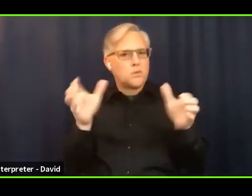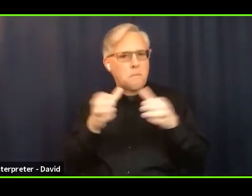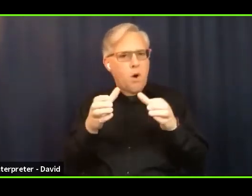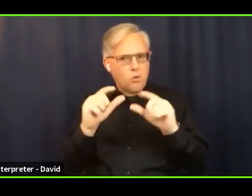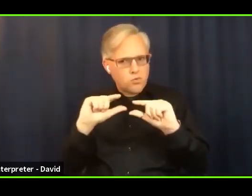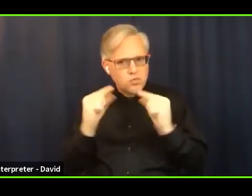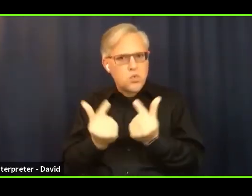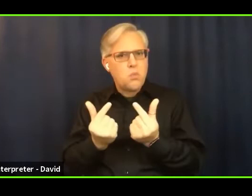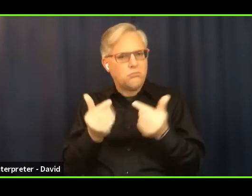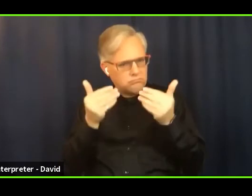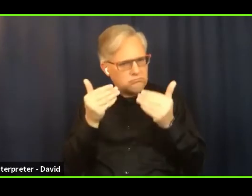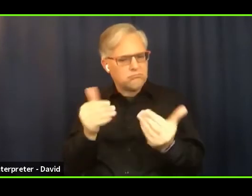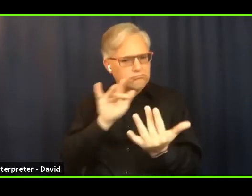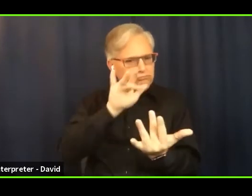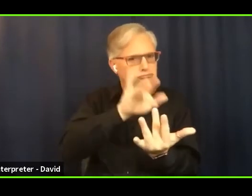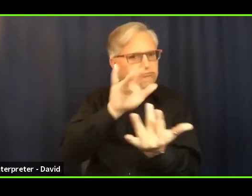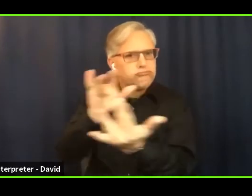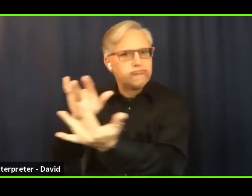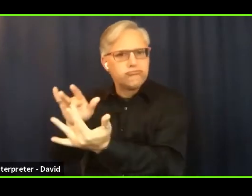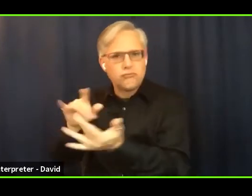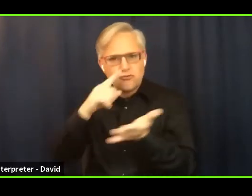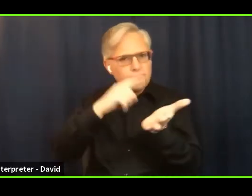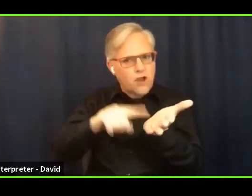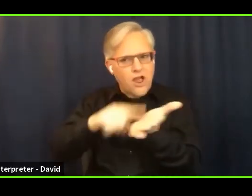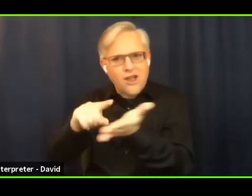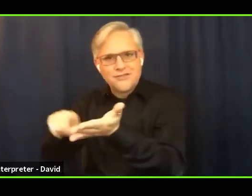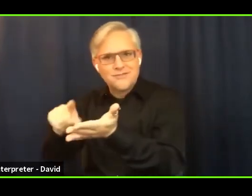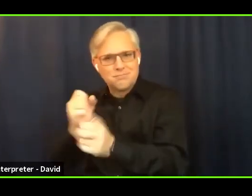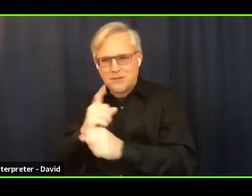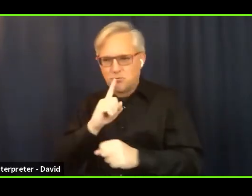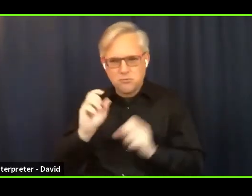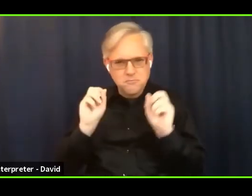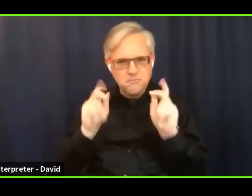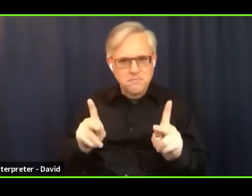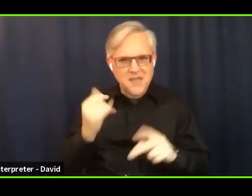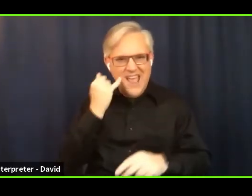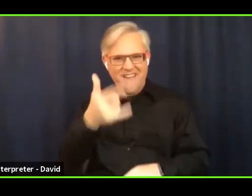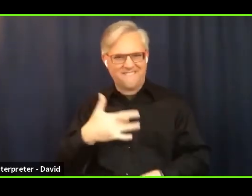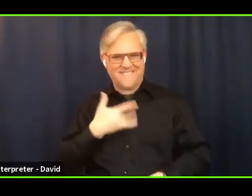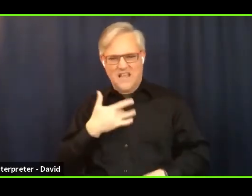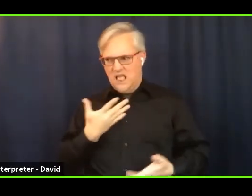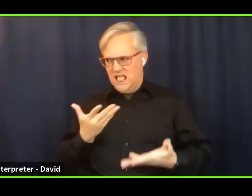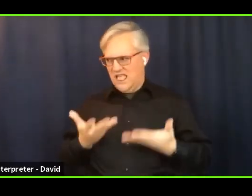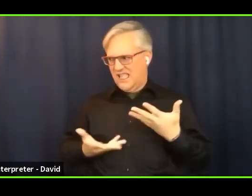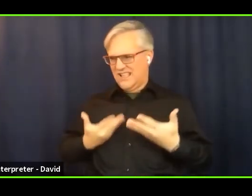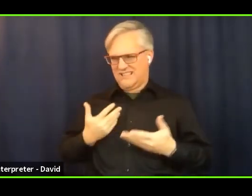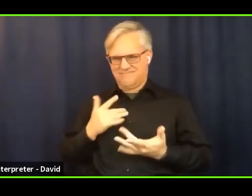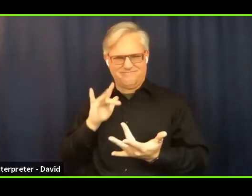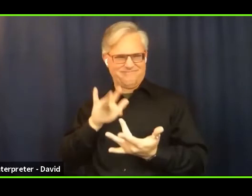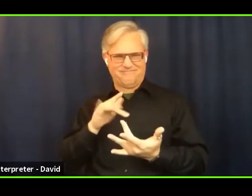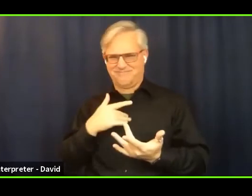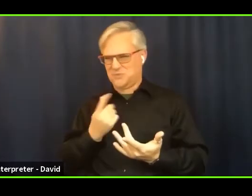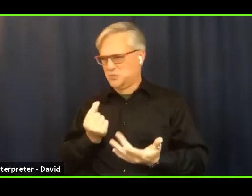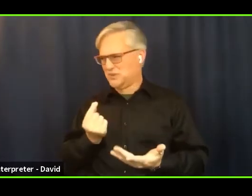maybe if you are like, I don't know what to say to people or what am I supposed to talk with them about?